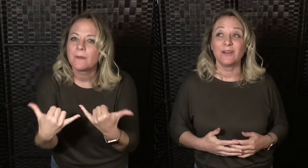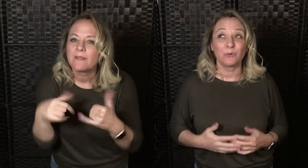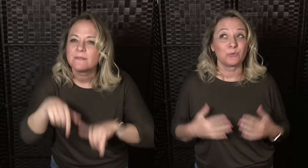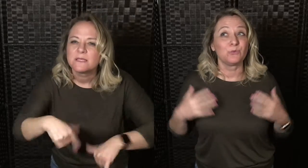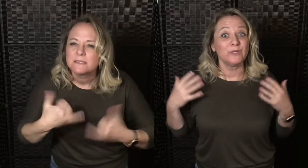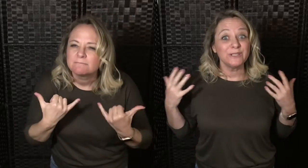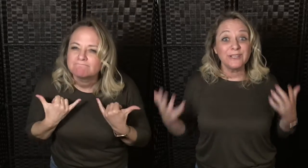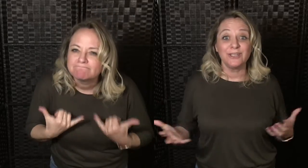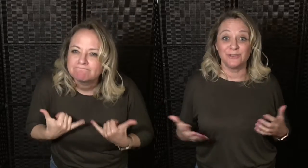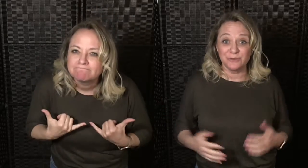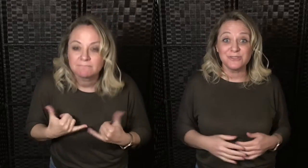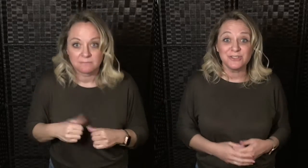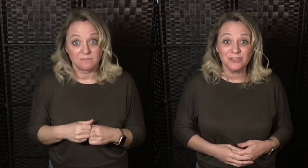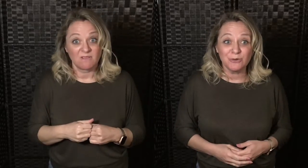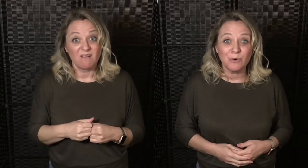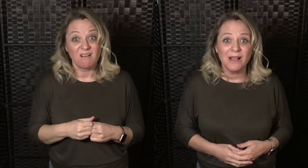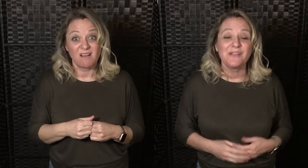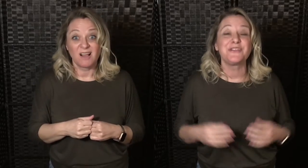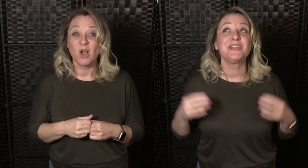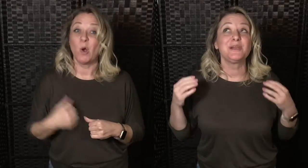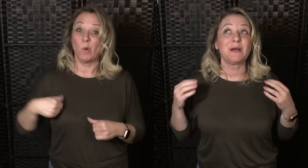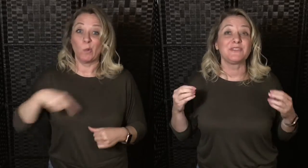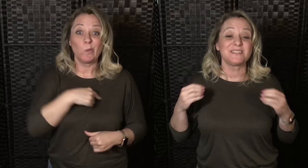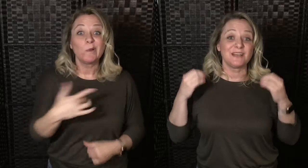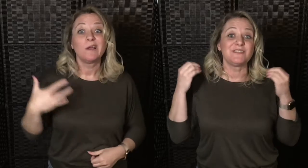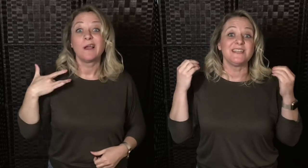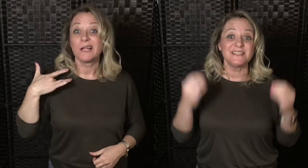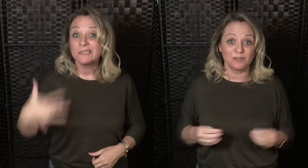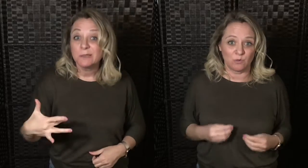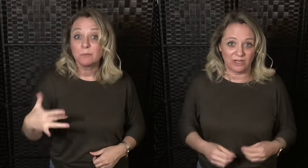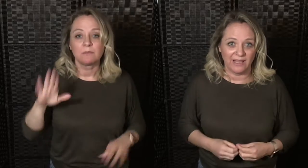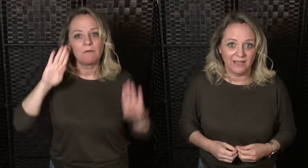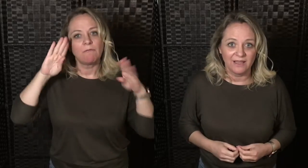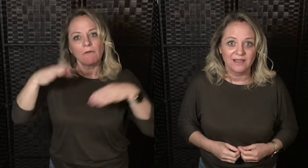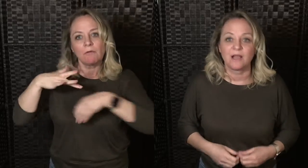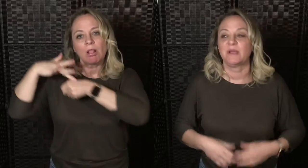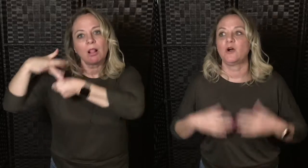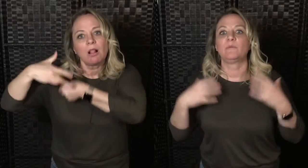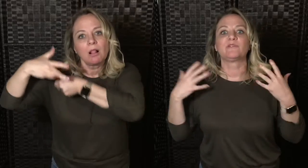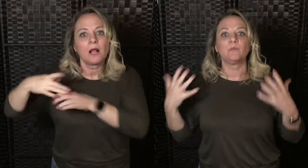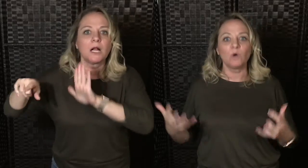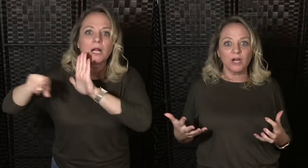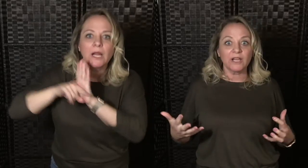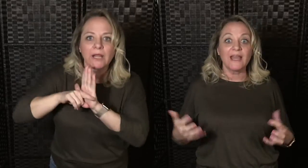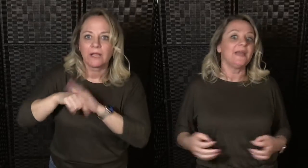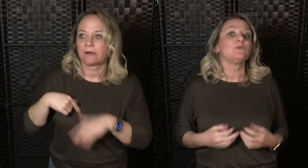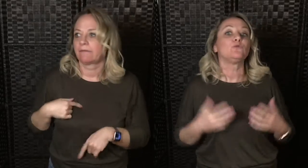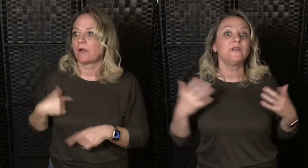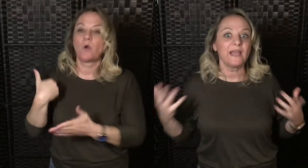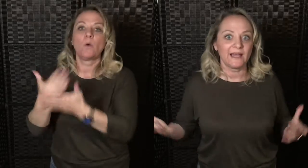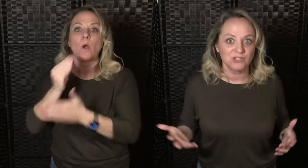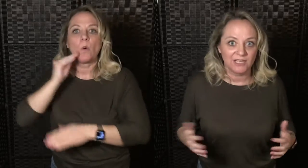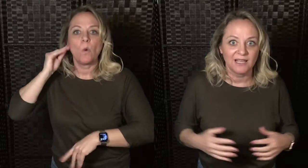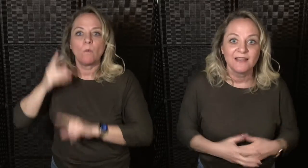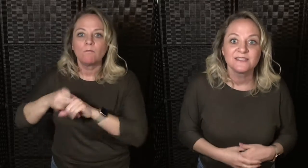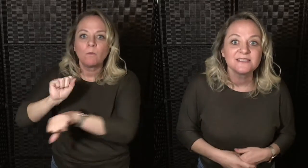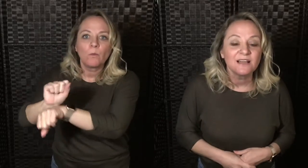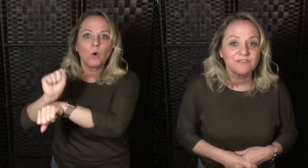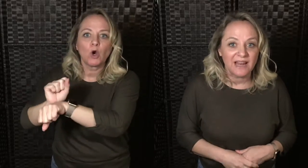really used to thinking about the stuff that isn't working, coming home from work and rehashing the stuff that